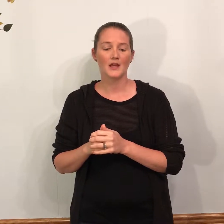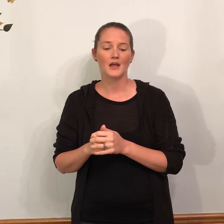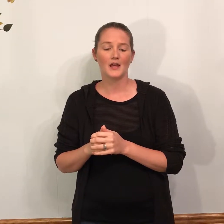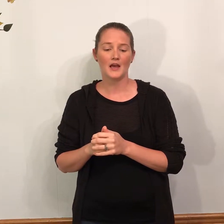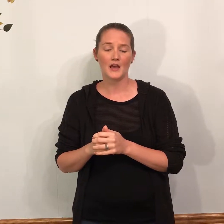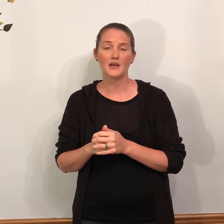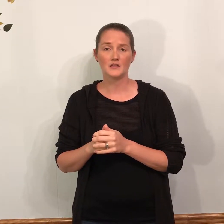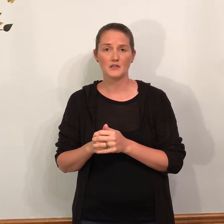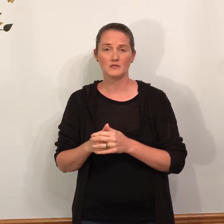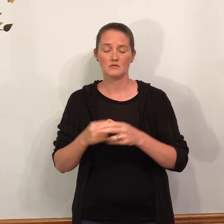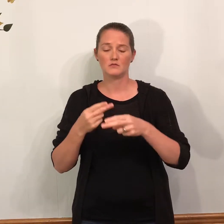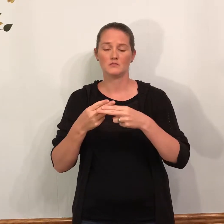Eggs.